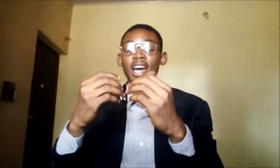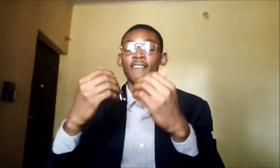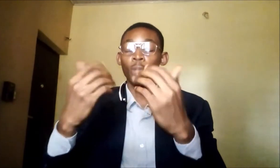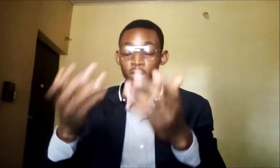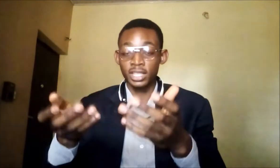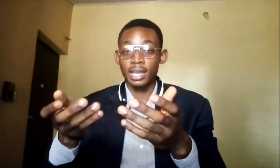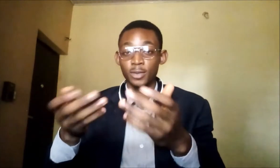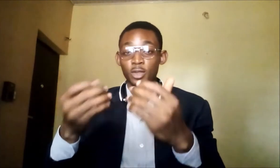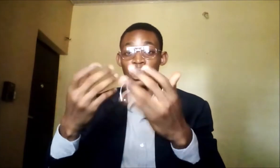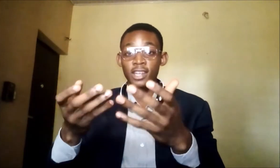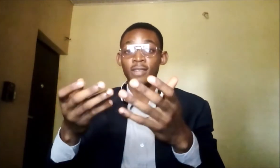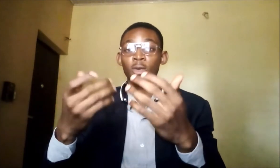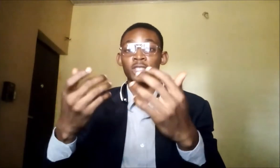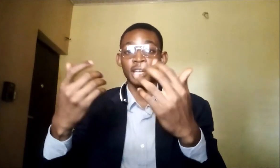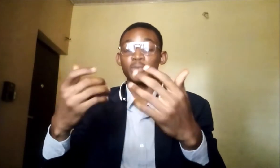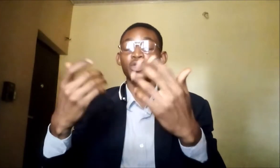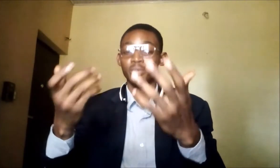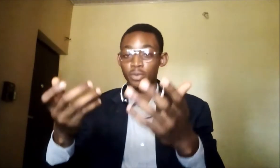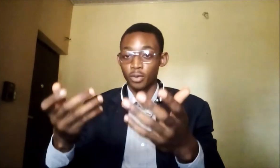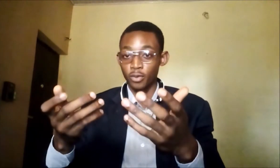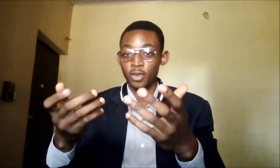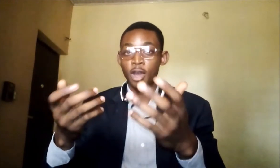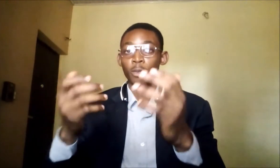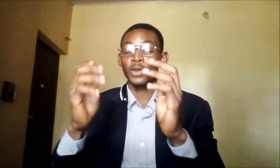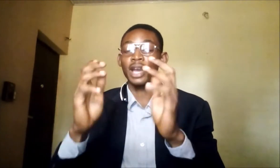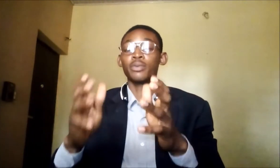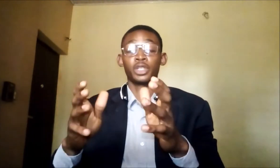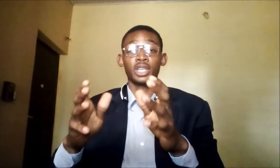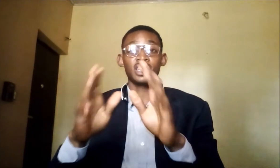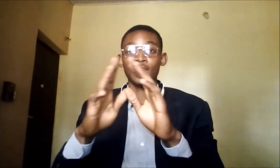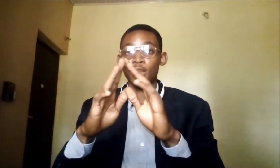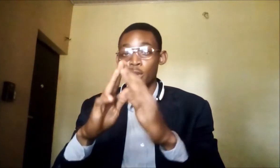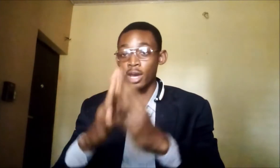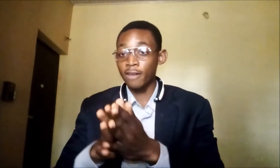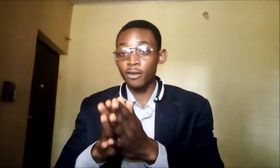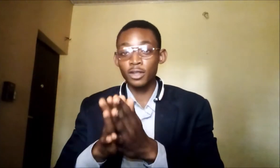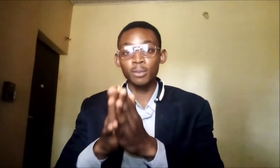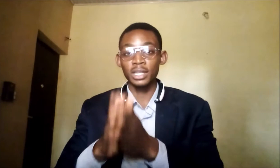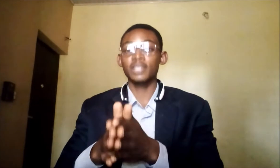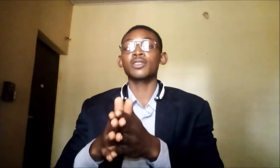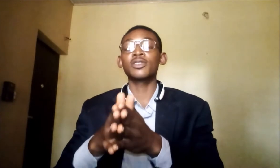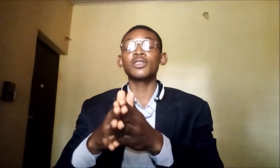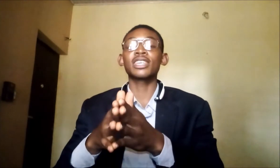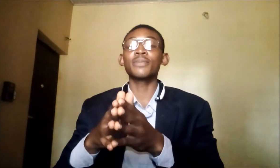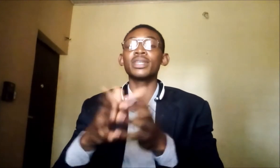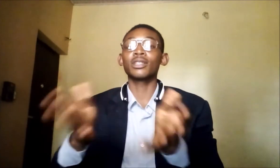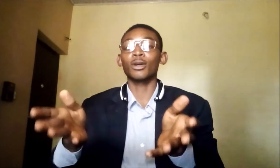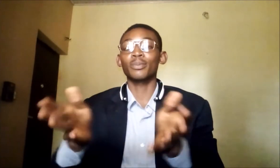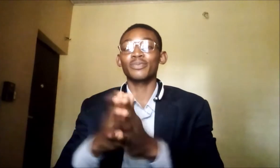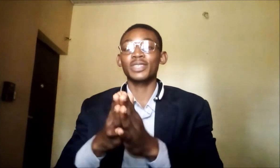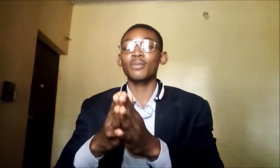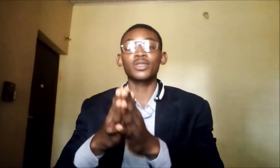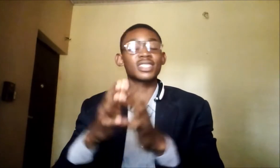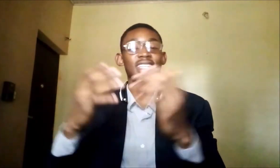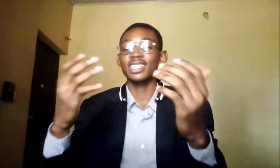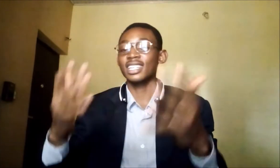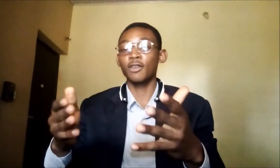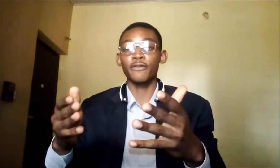have more time to learn, more time to improve, but we appreciate your effort. Please continue keeping it up, keep on sending in your